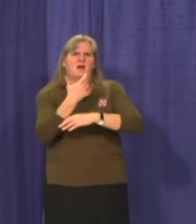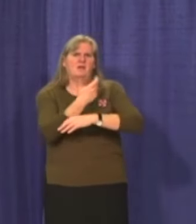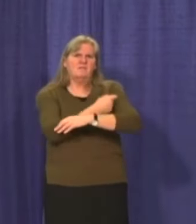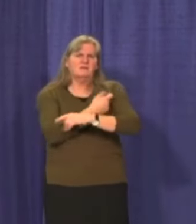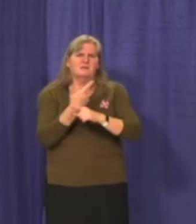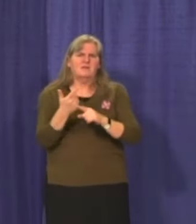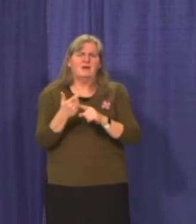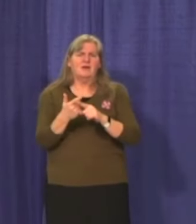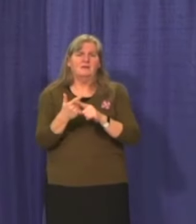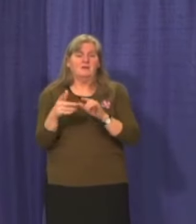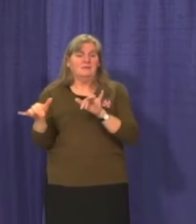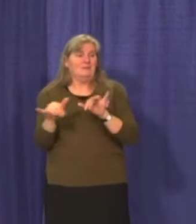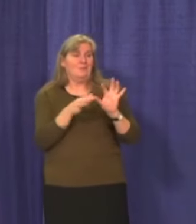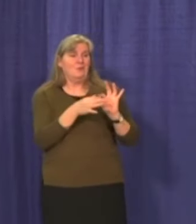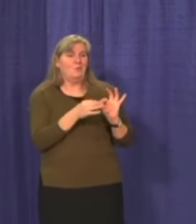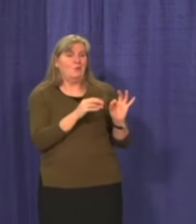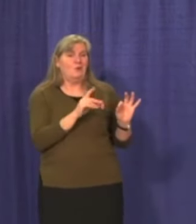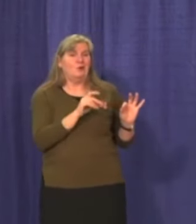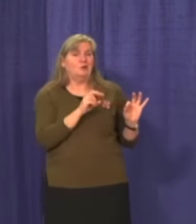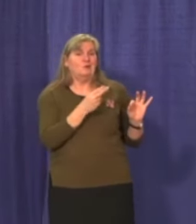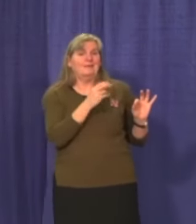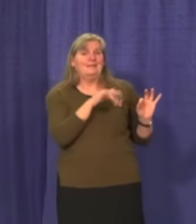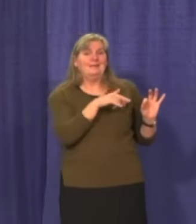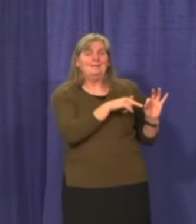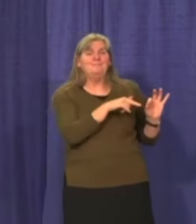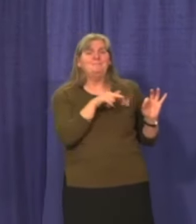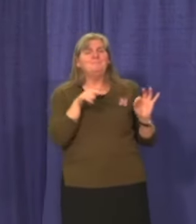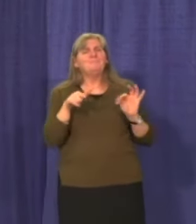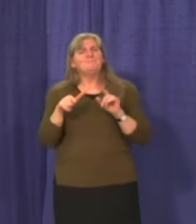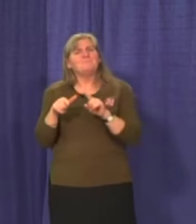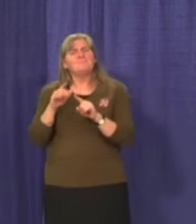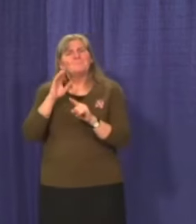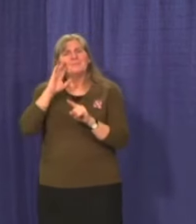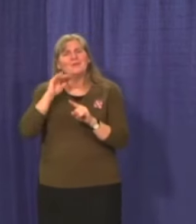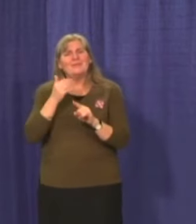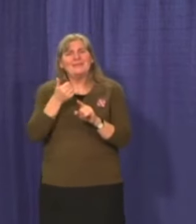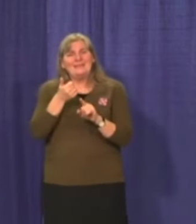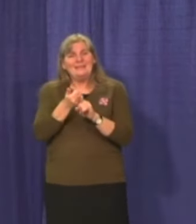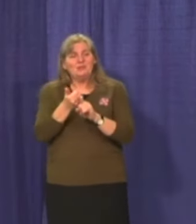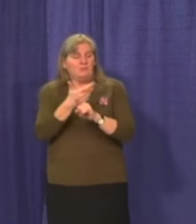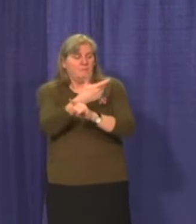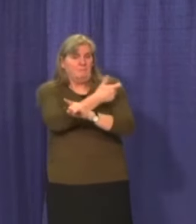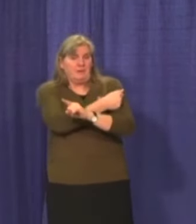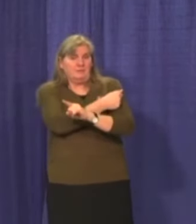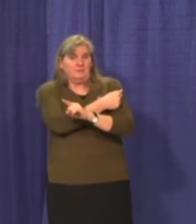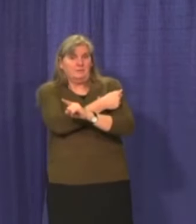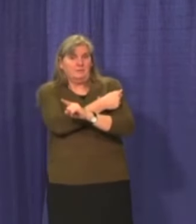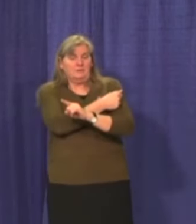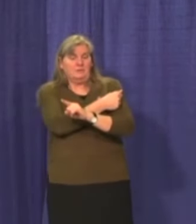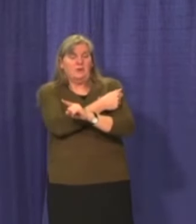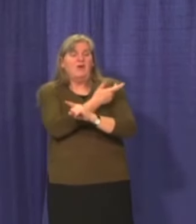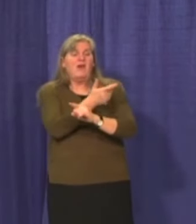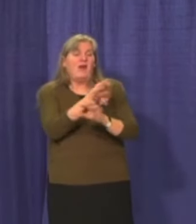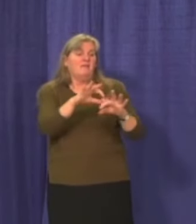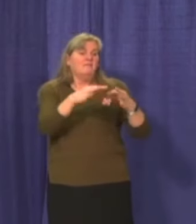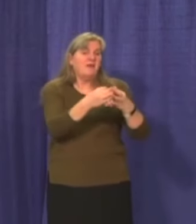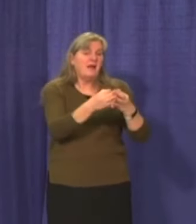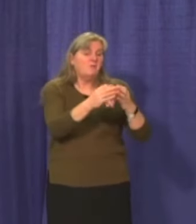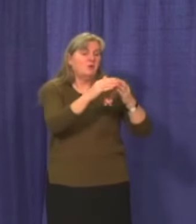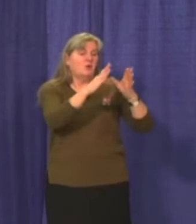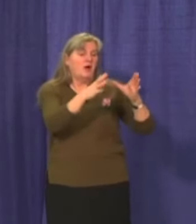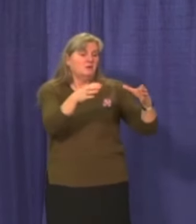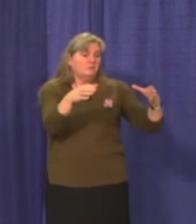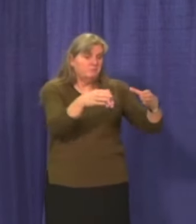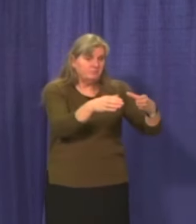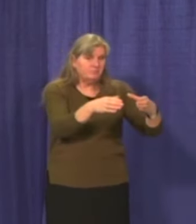Dr. Hanley's point between each, uh, vaccination or each household that came to the table